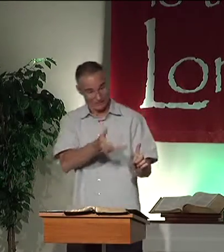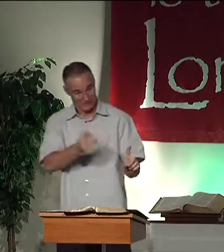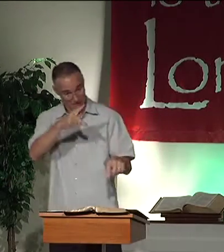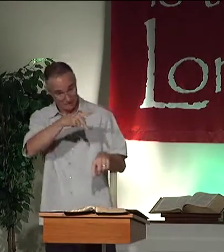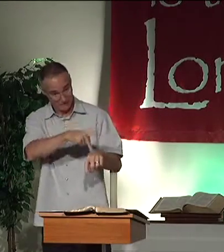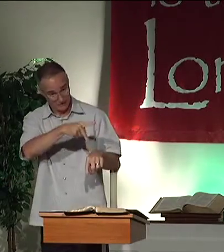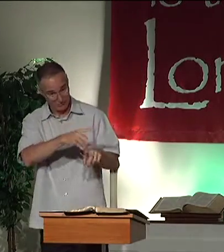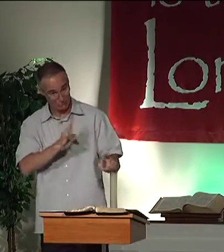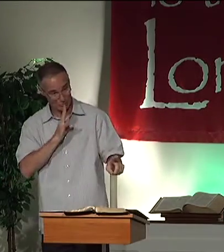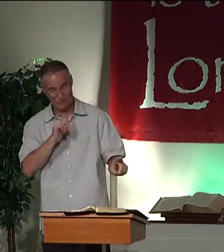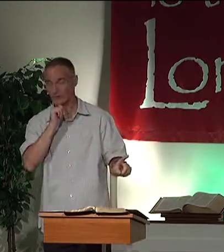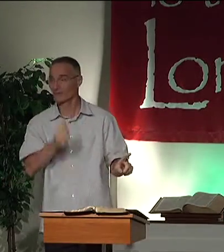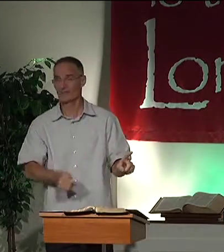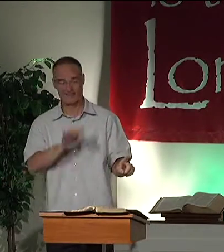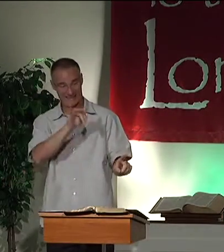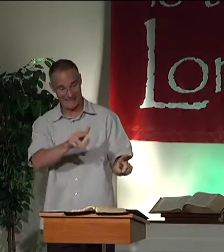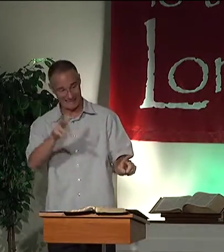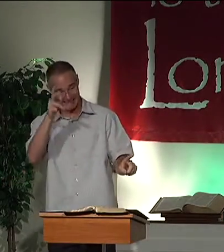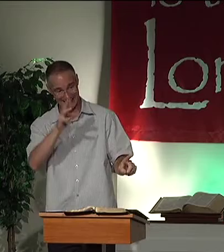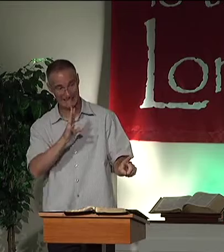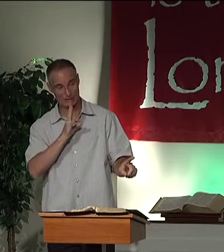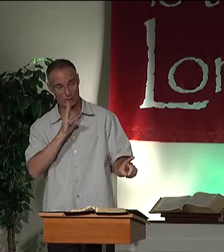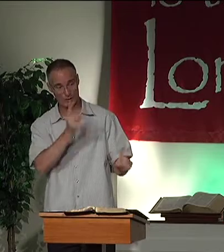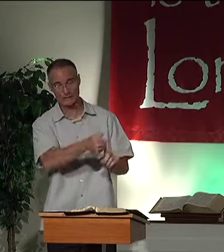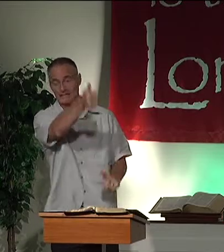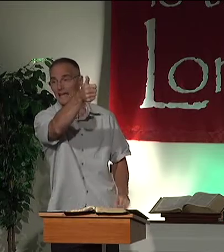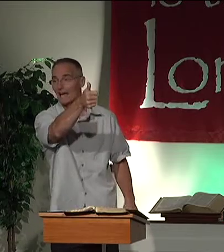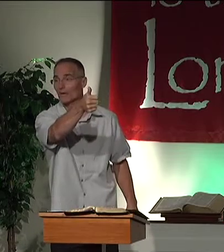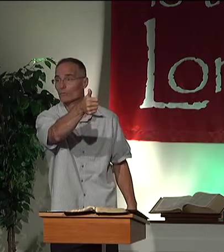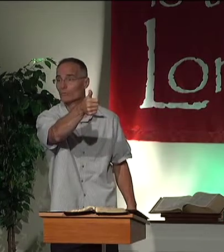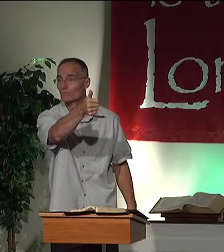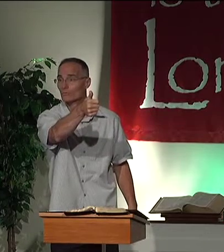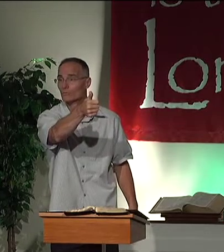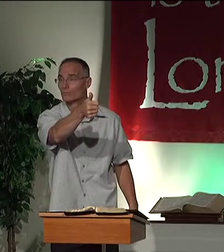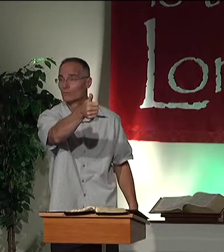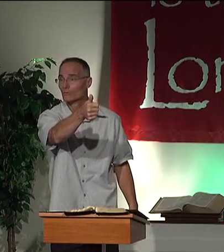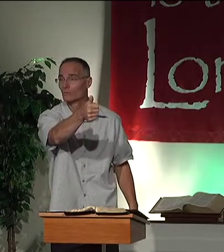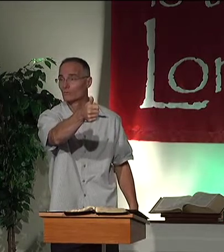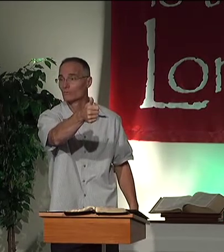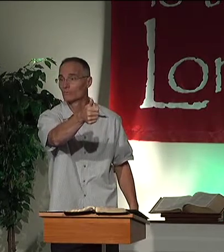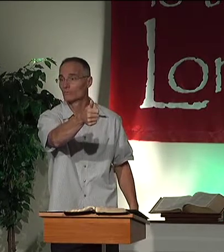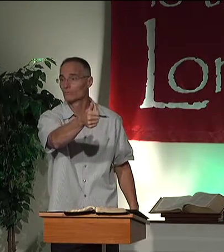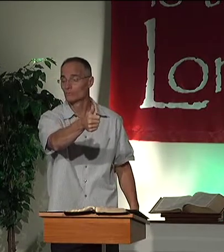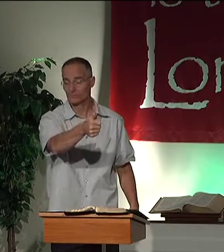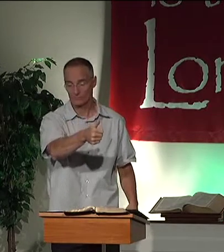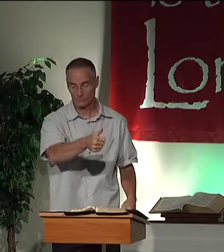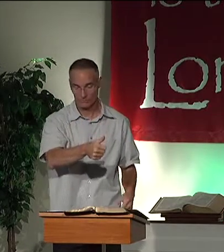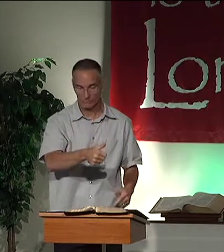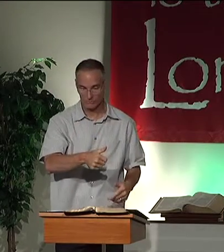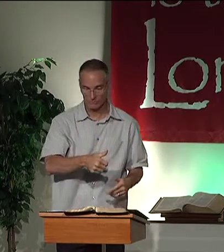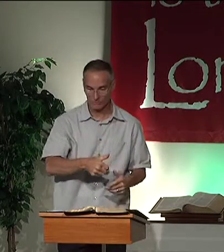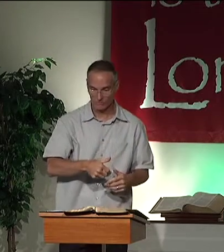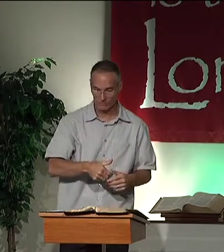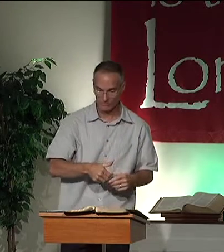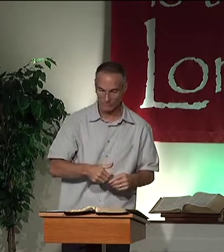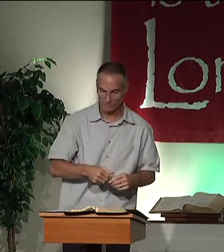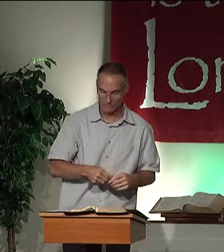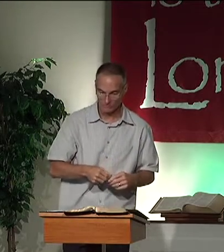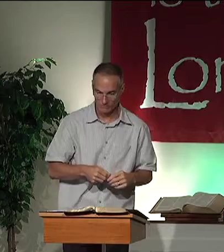Obviously, you, Peter, are not the one who's talking. Satan is talking through you. Get out, Satan.